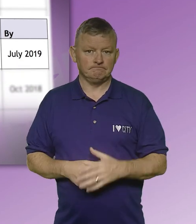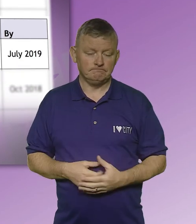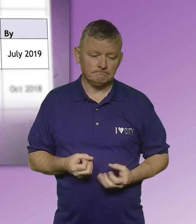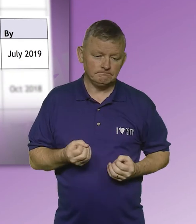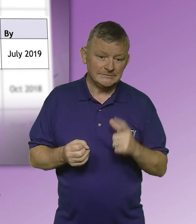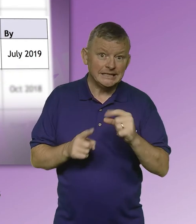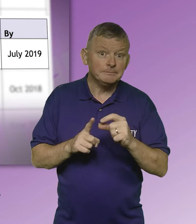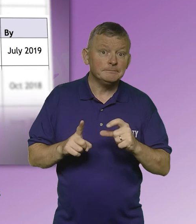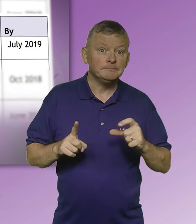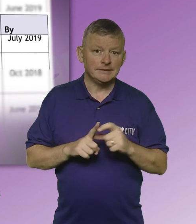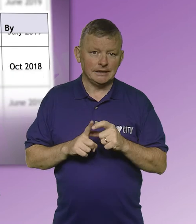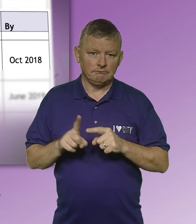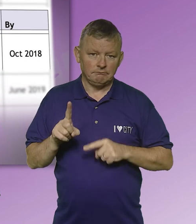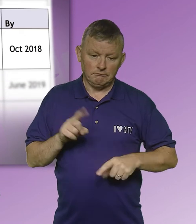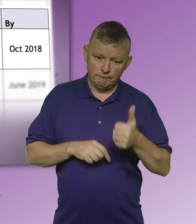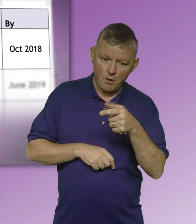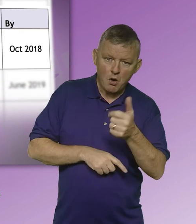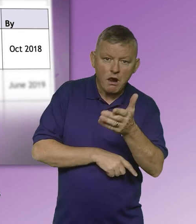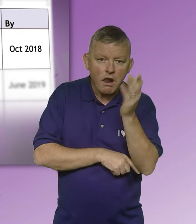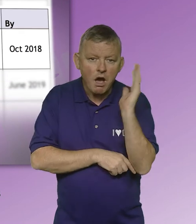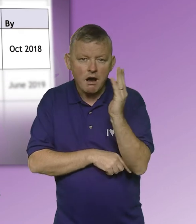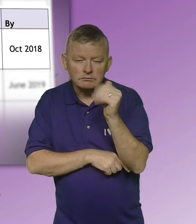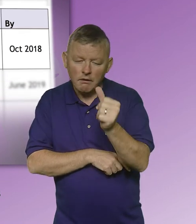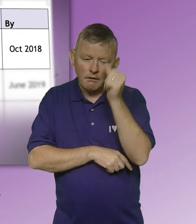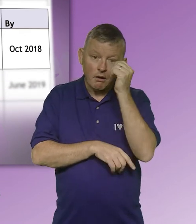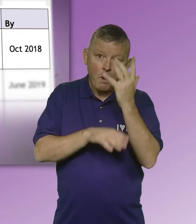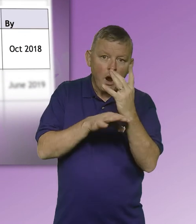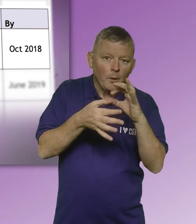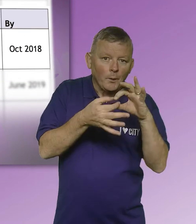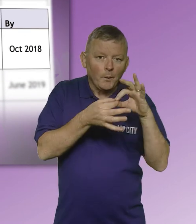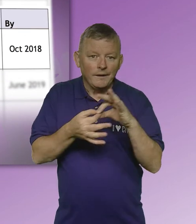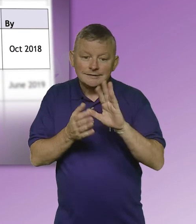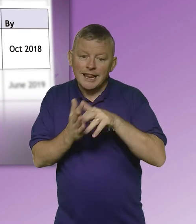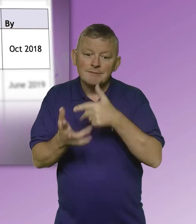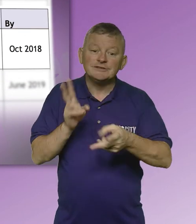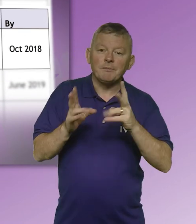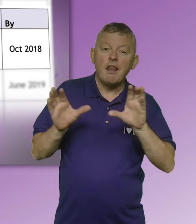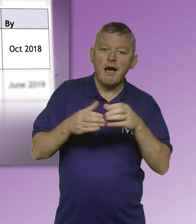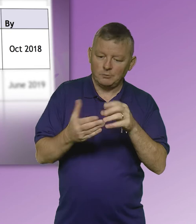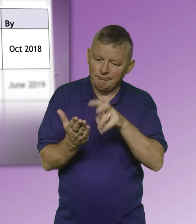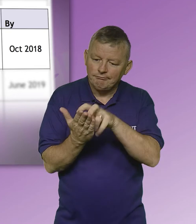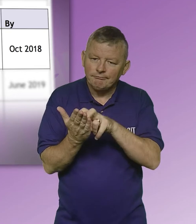Deliver CPD Deliver to all lecturers in working with sign language interpreters in class.